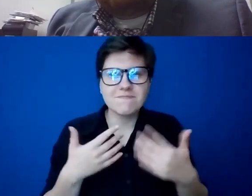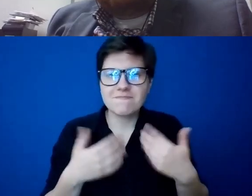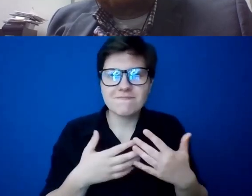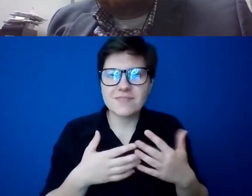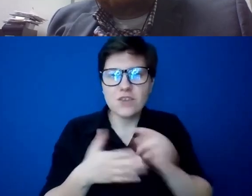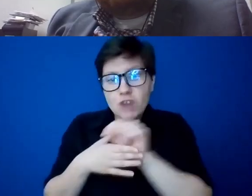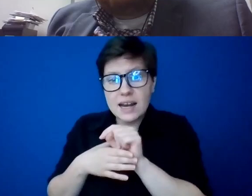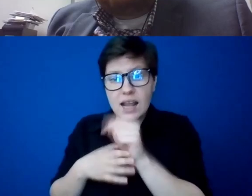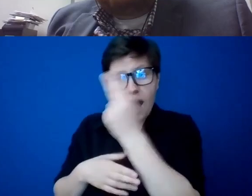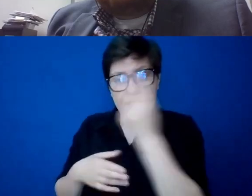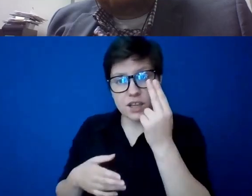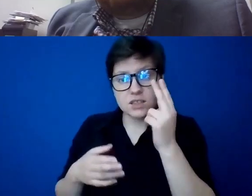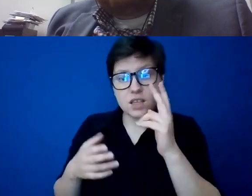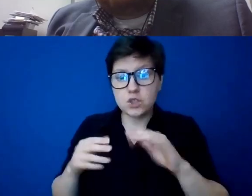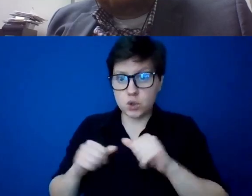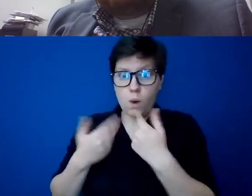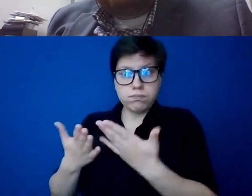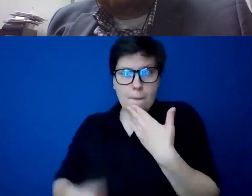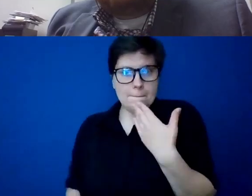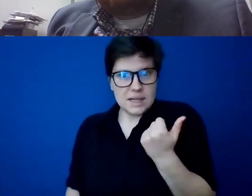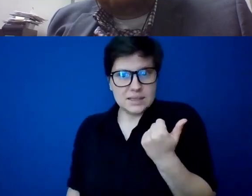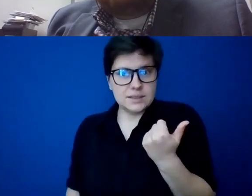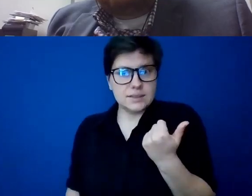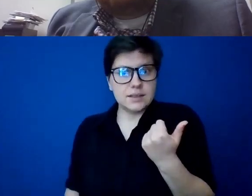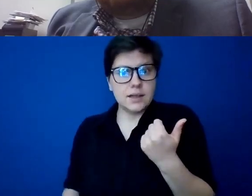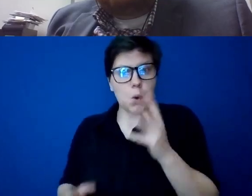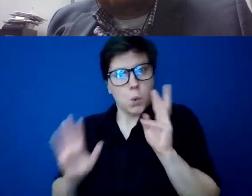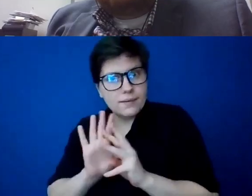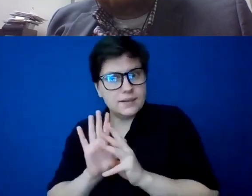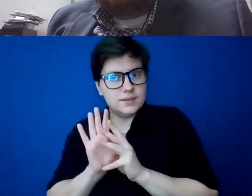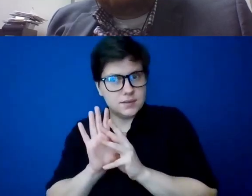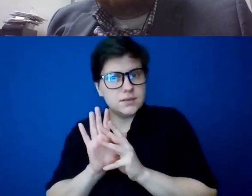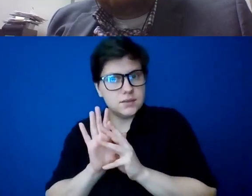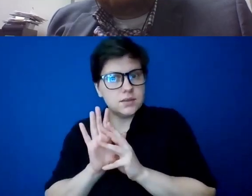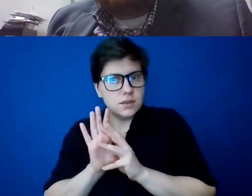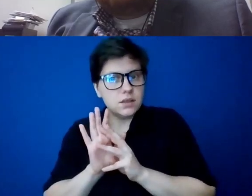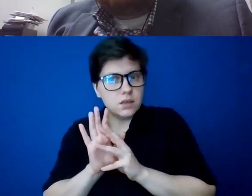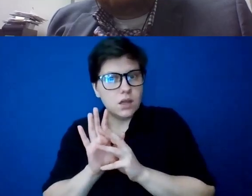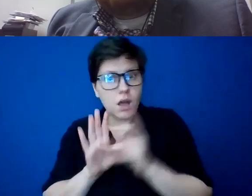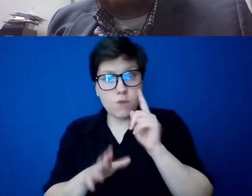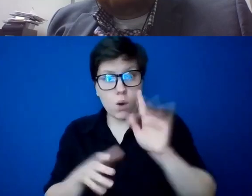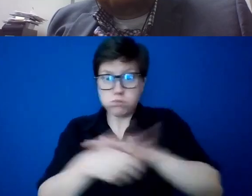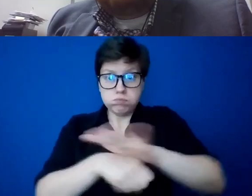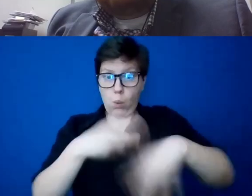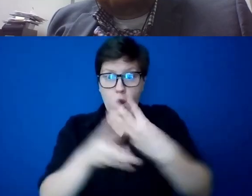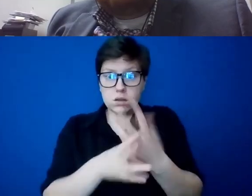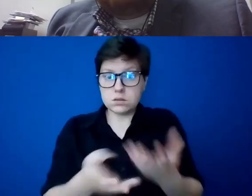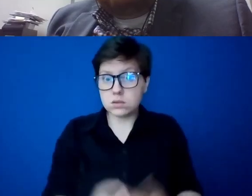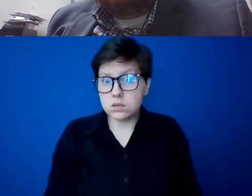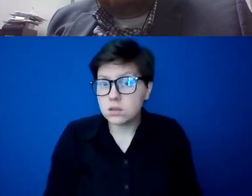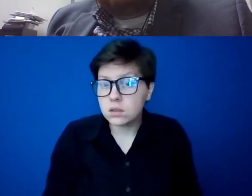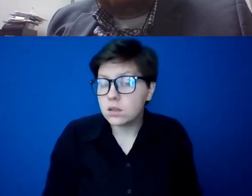training Catholics to make the very best contribution to provide the best kind of moral witness, uh, to, uh, to the world. And